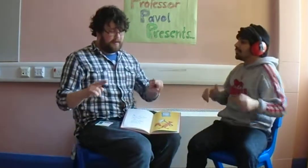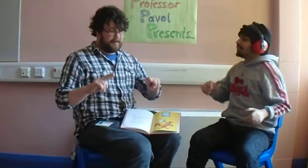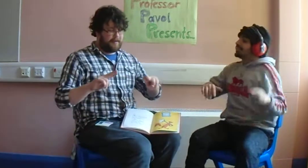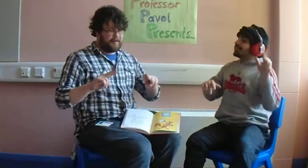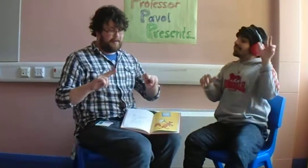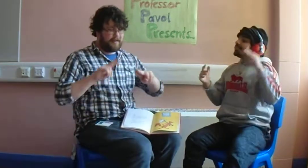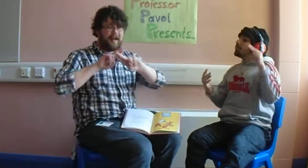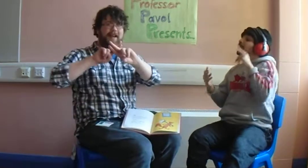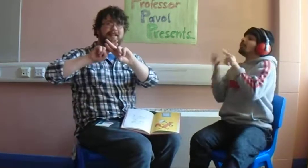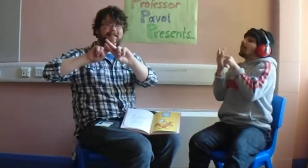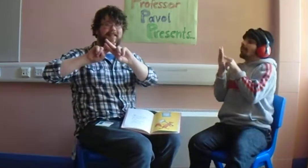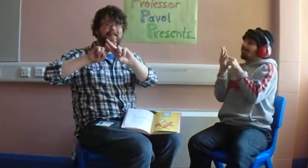And... X.